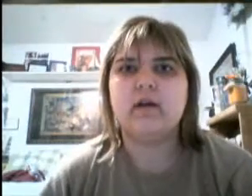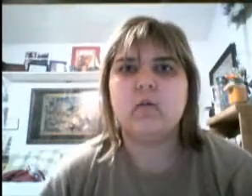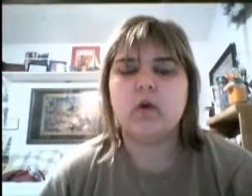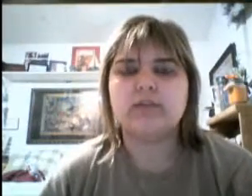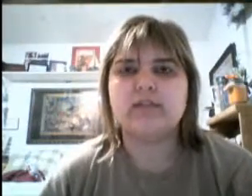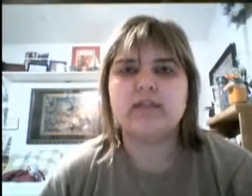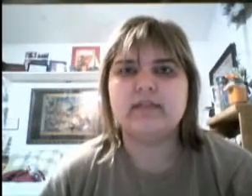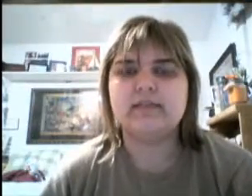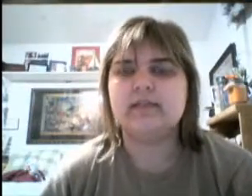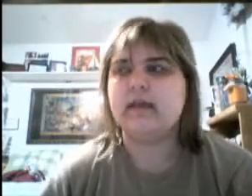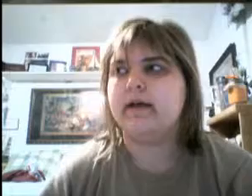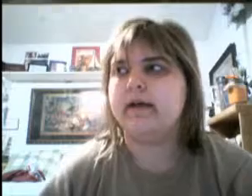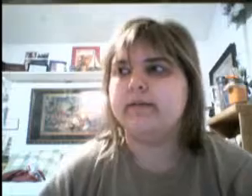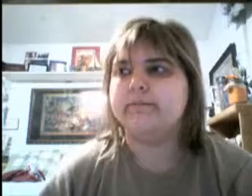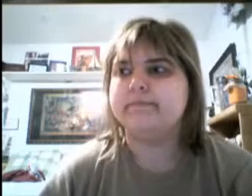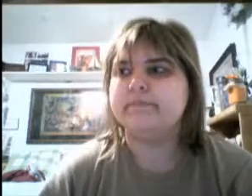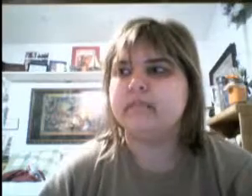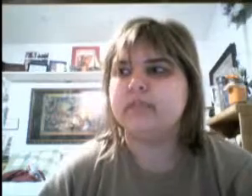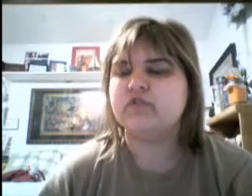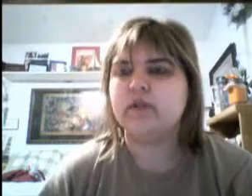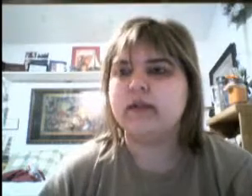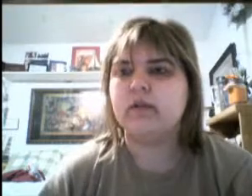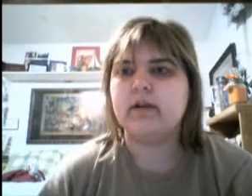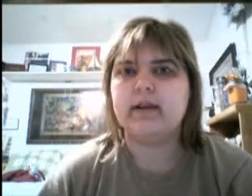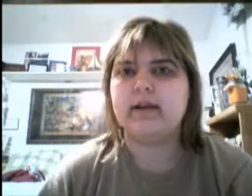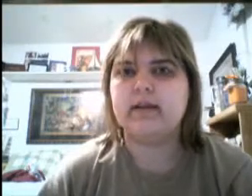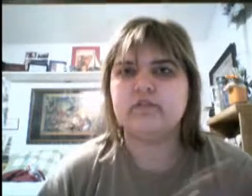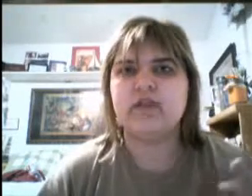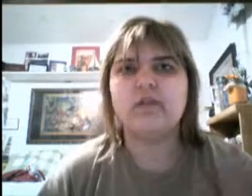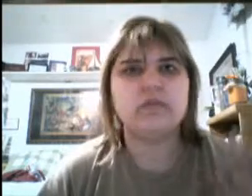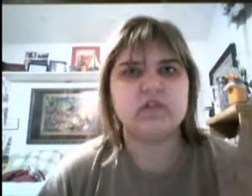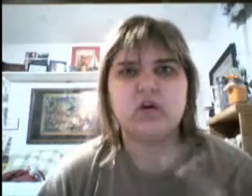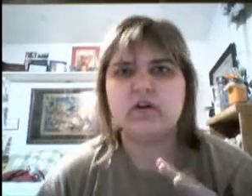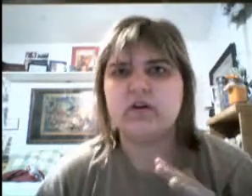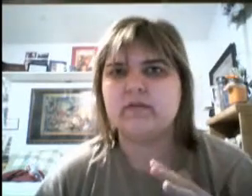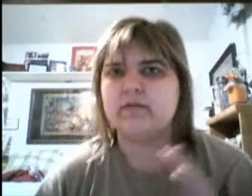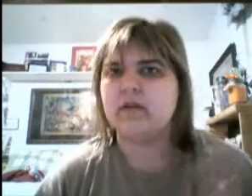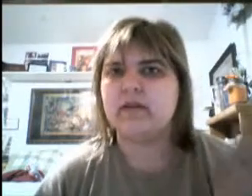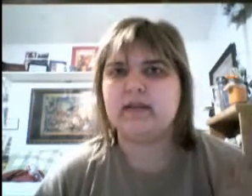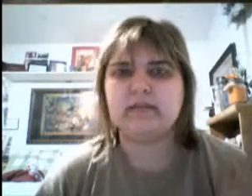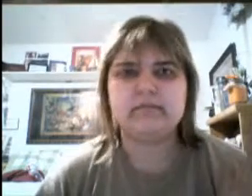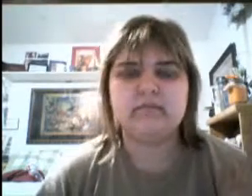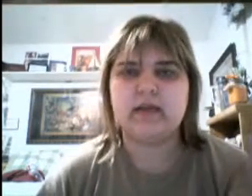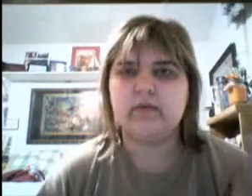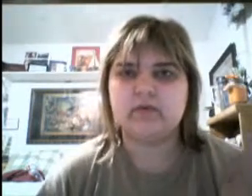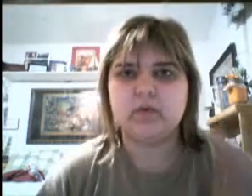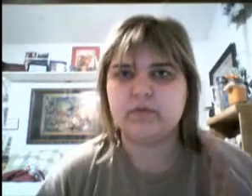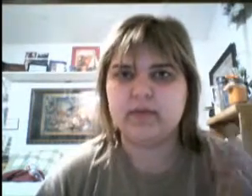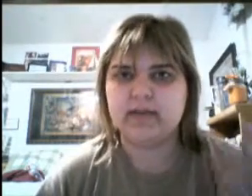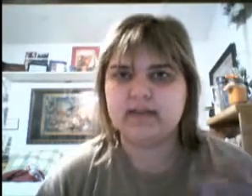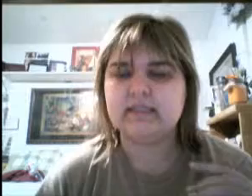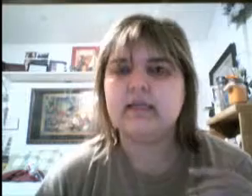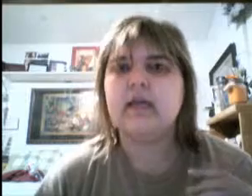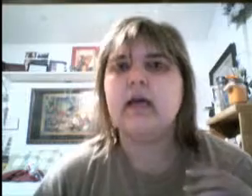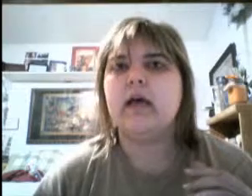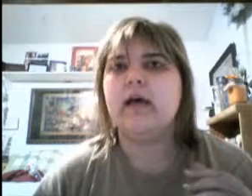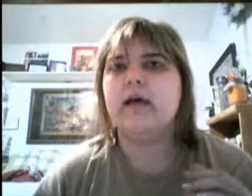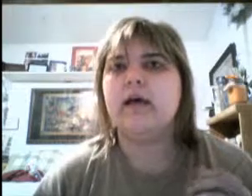watching this, um, this trailer. And the trailer was longer. was probably, I don't know, two or three minutes. Um,